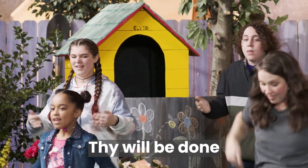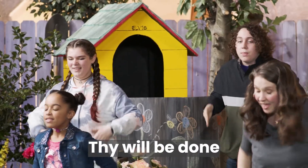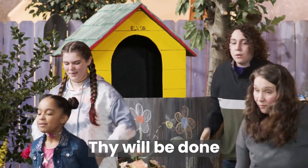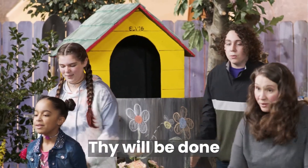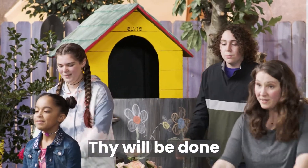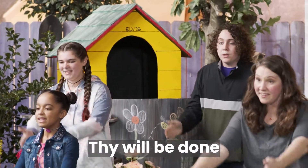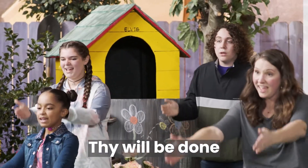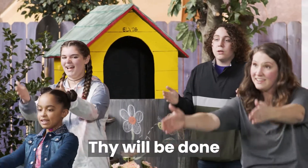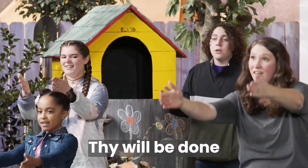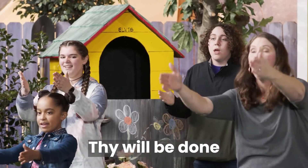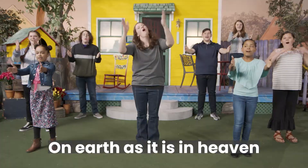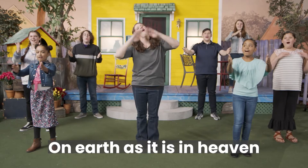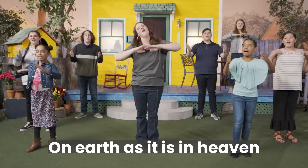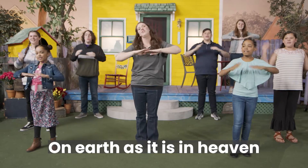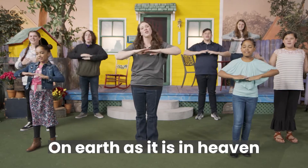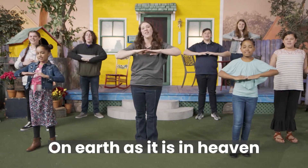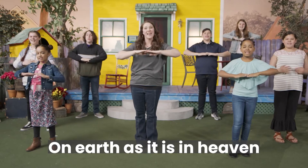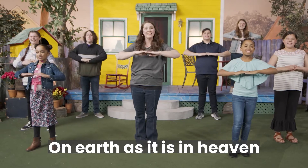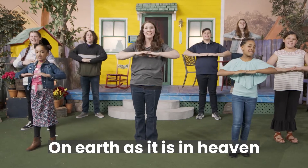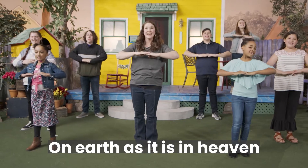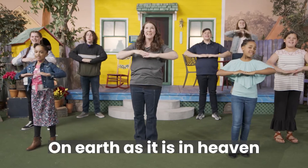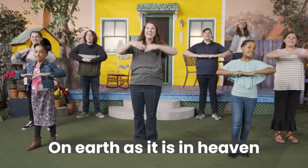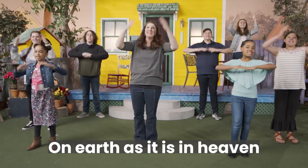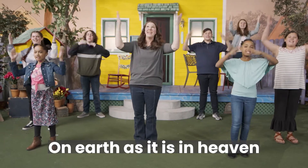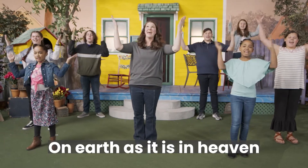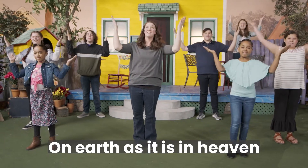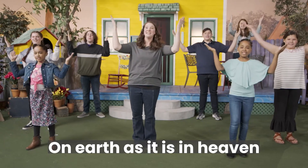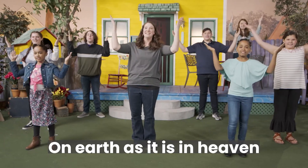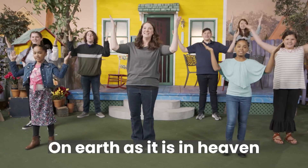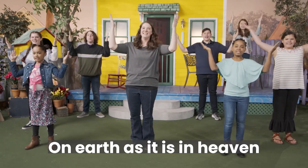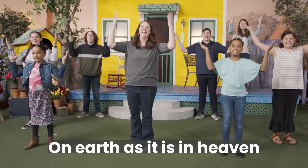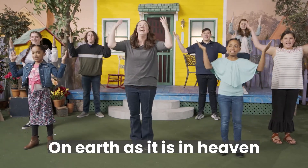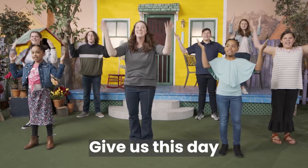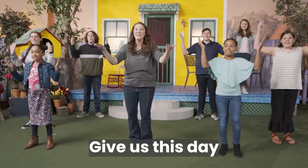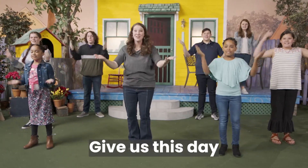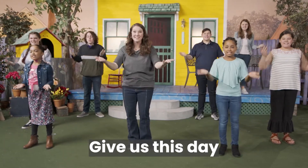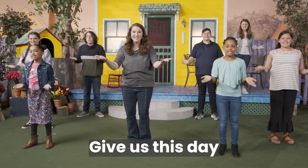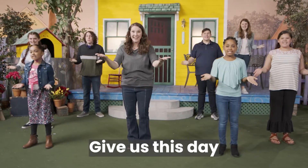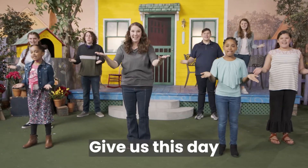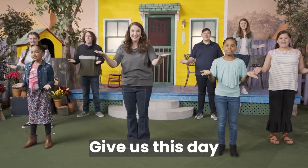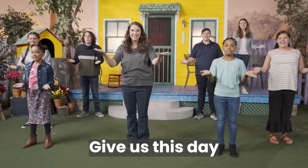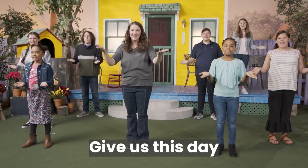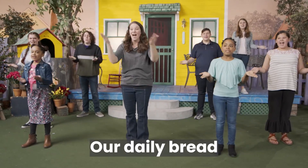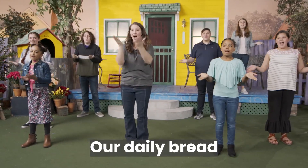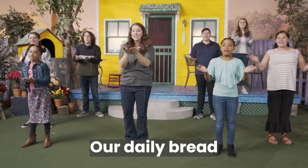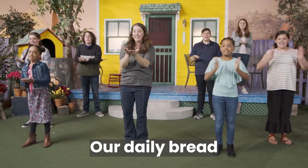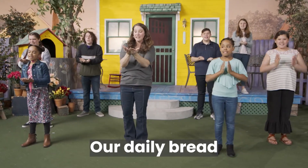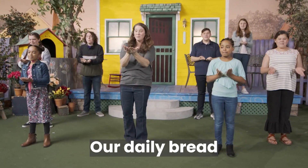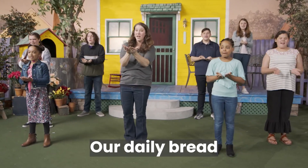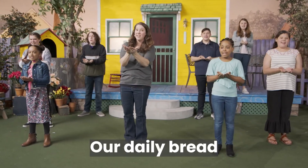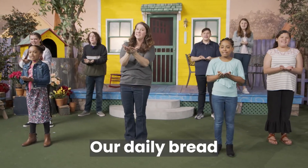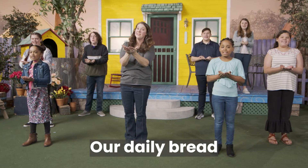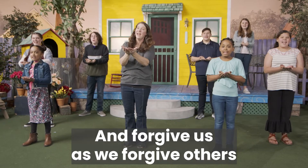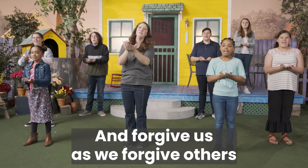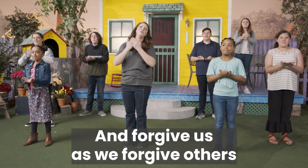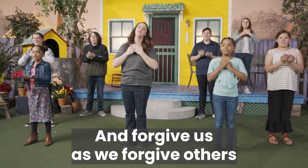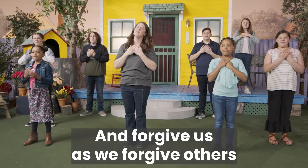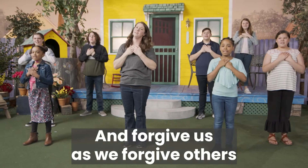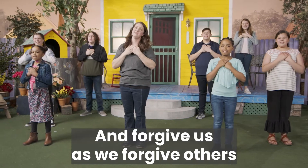thy will be done, on earth as it is in heaven. Give us this day our daily bread, and forgive us